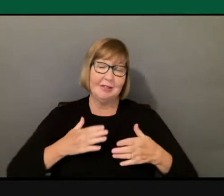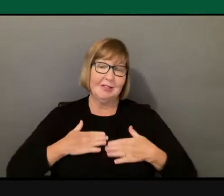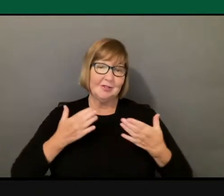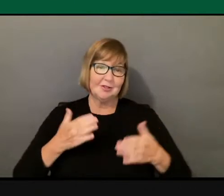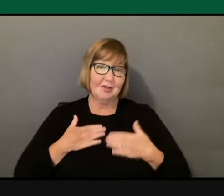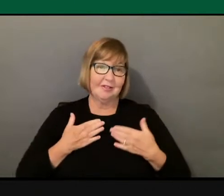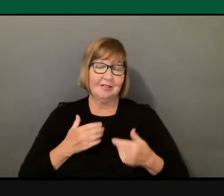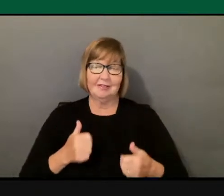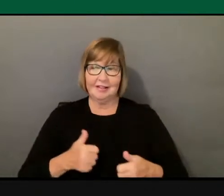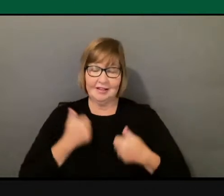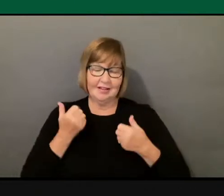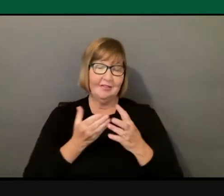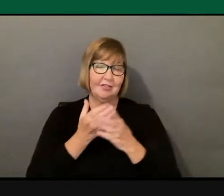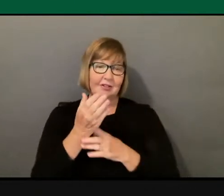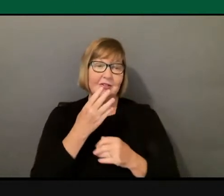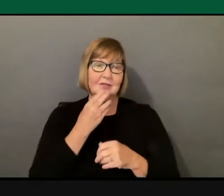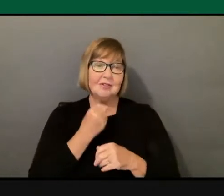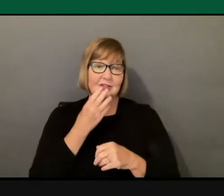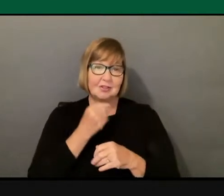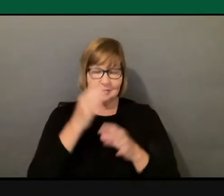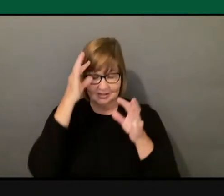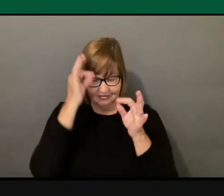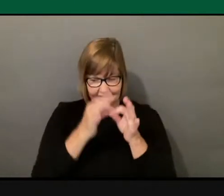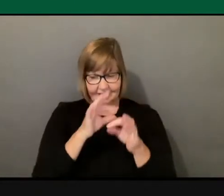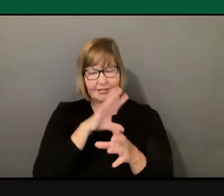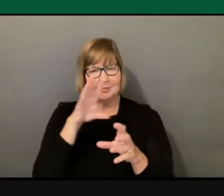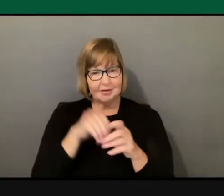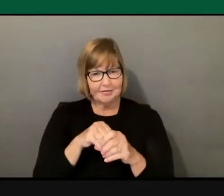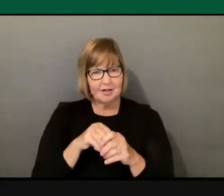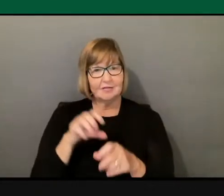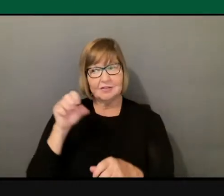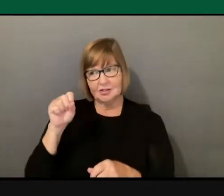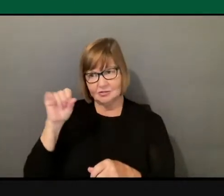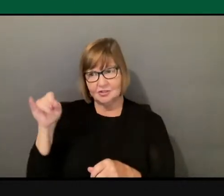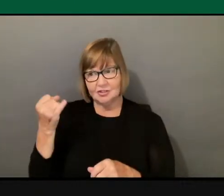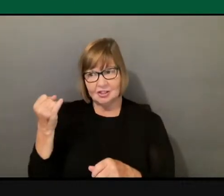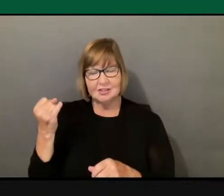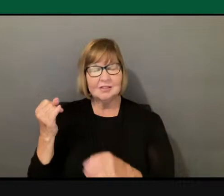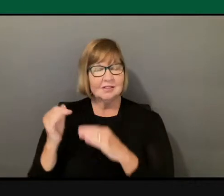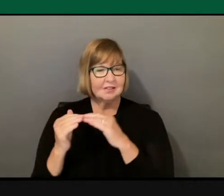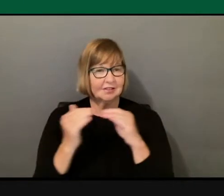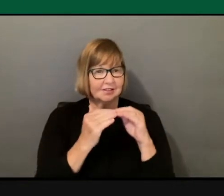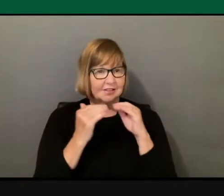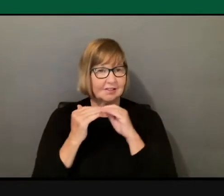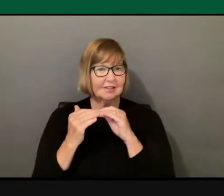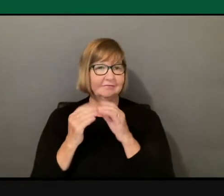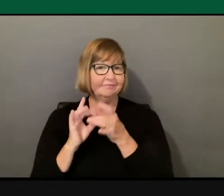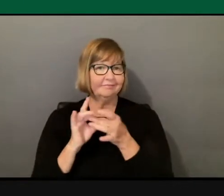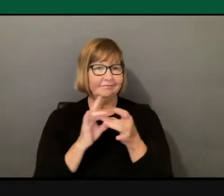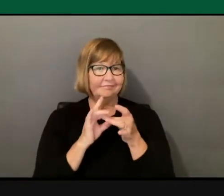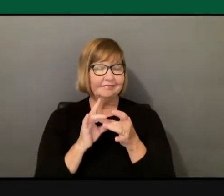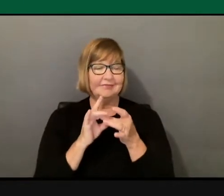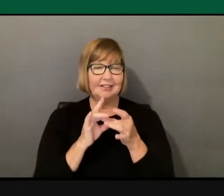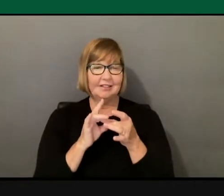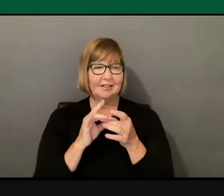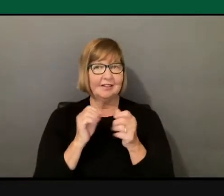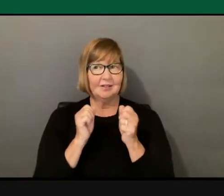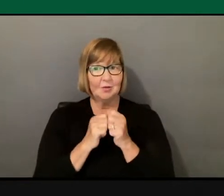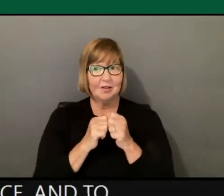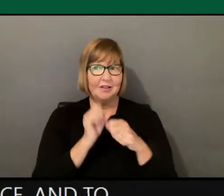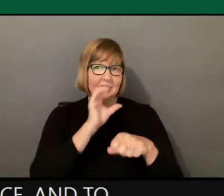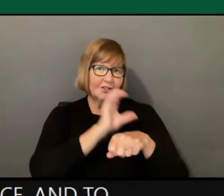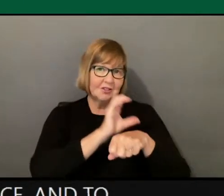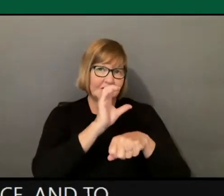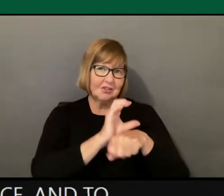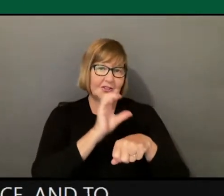faith, to be involved with social justice, and to, um, connect with churches and